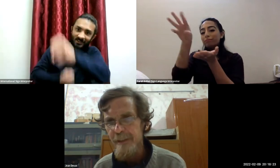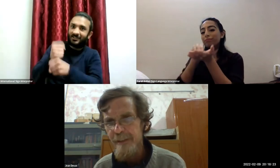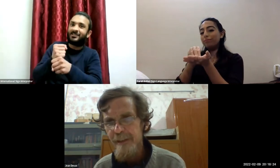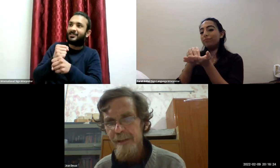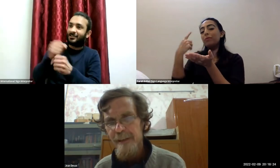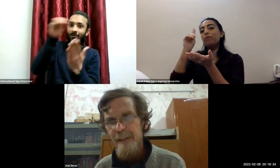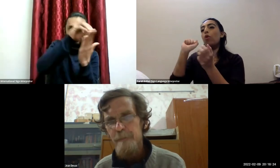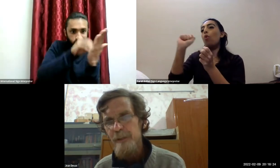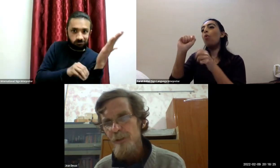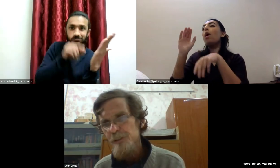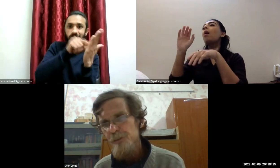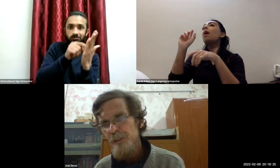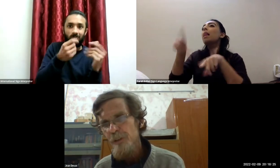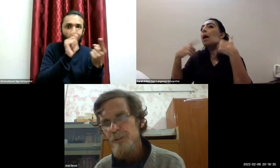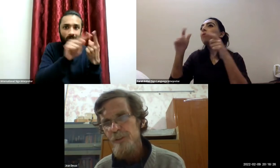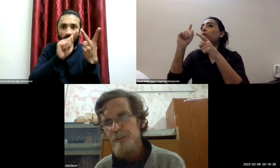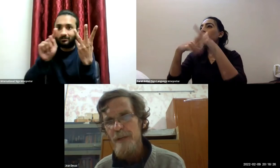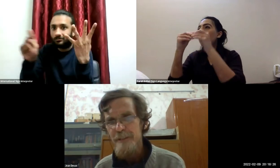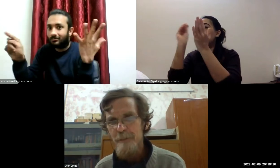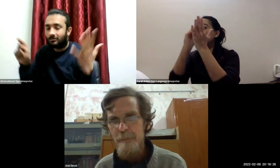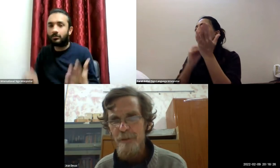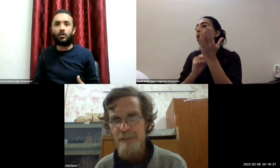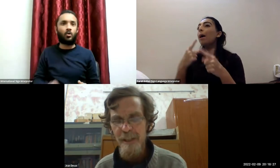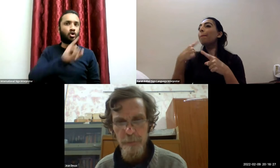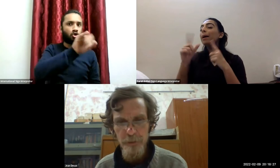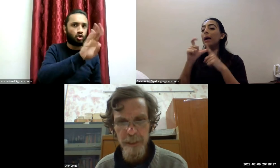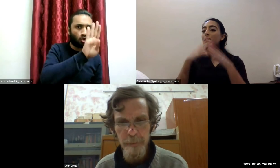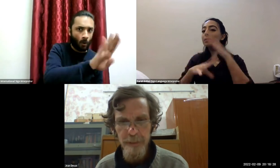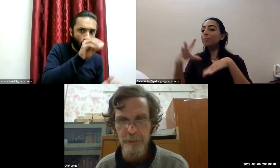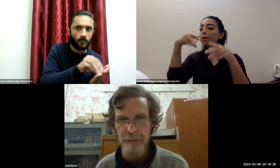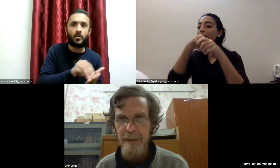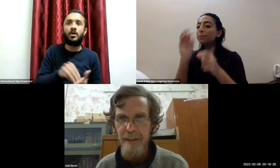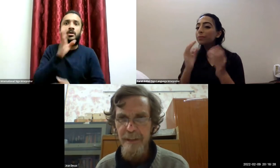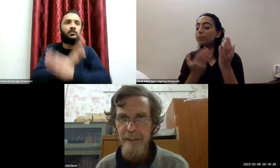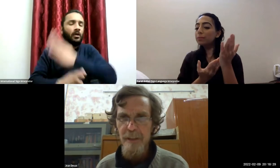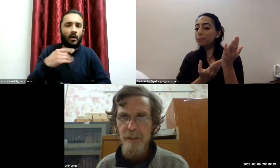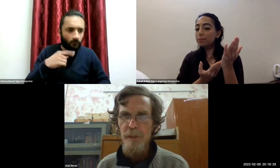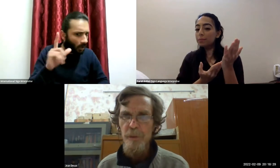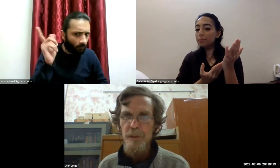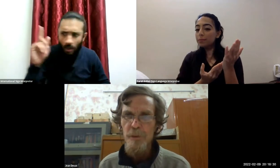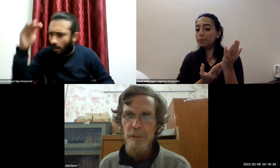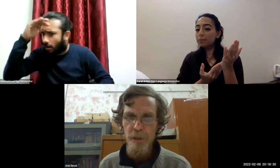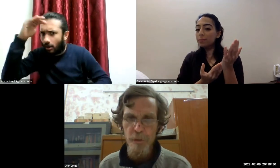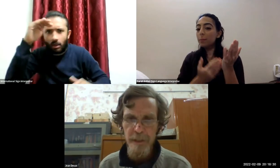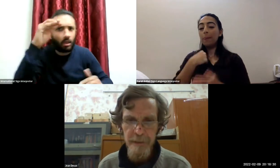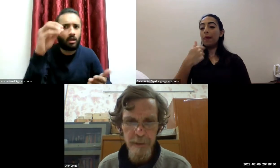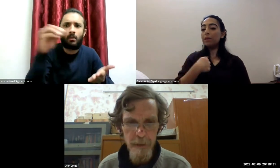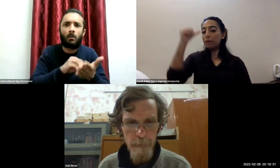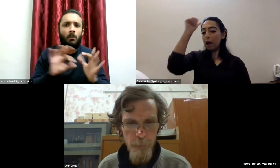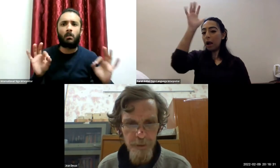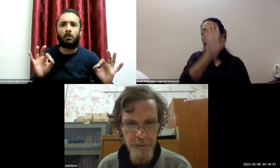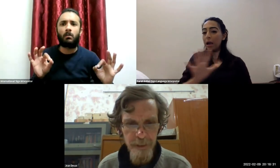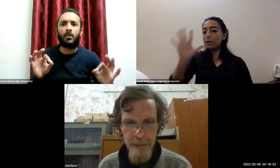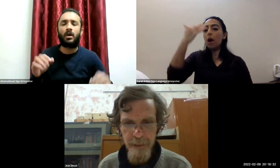poverty line and because we don't know how to measure people's incomes or expenditures directly what we do is we look at